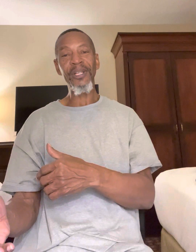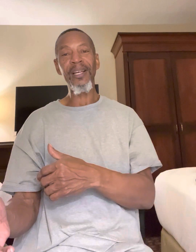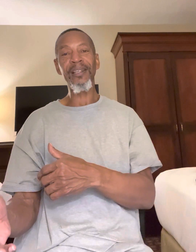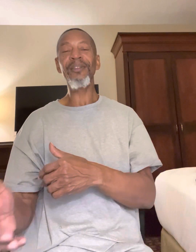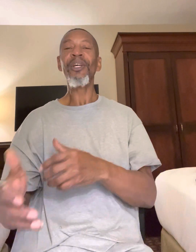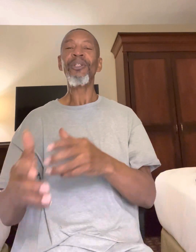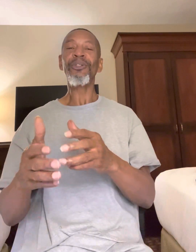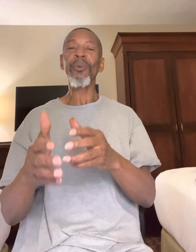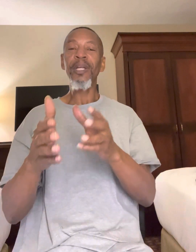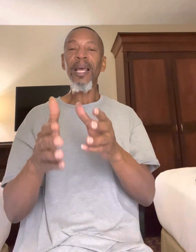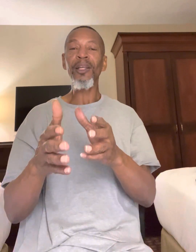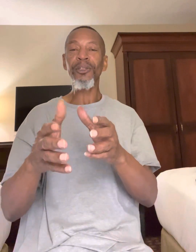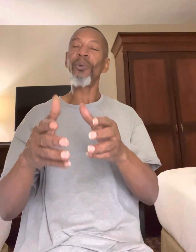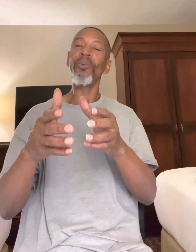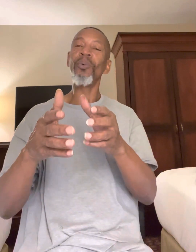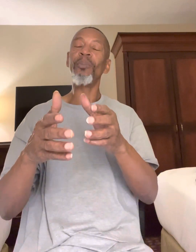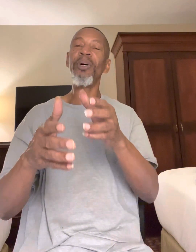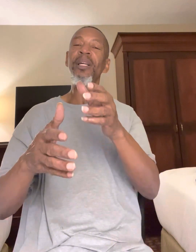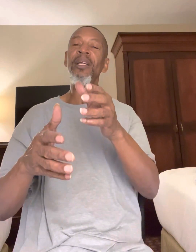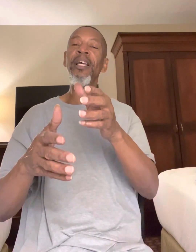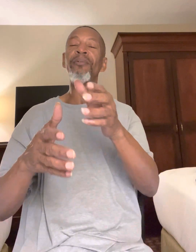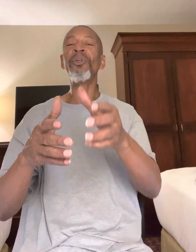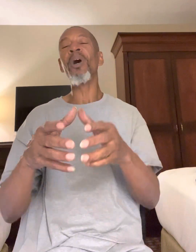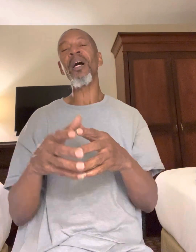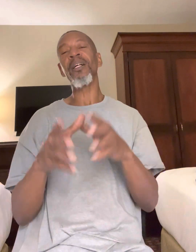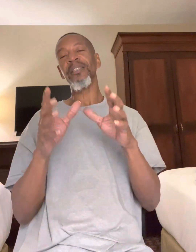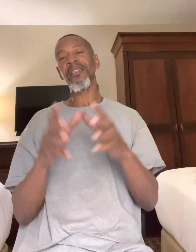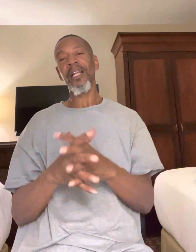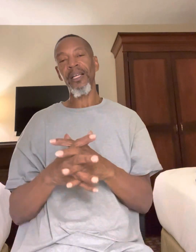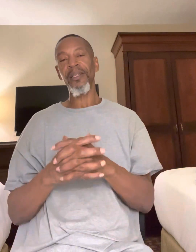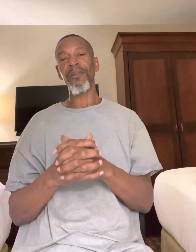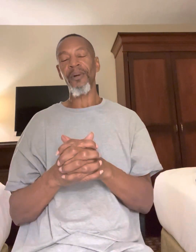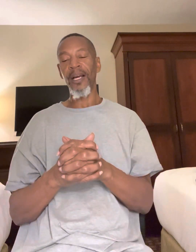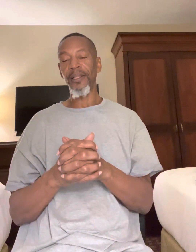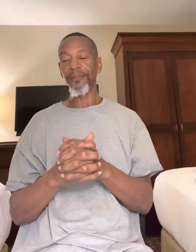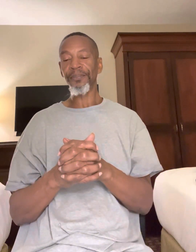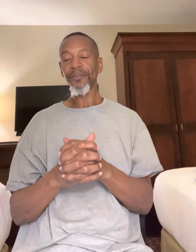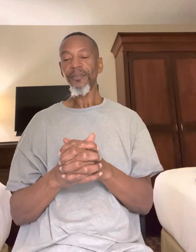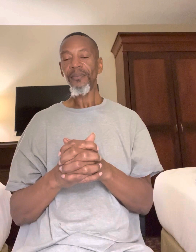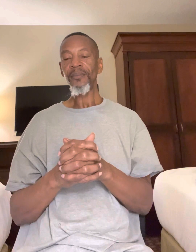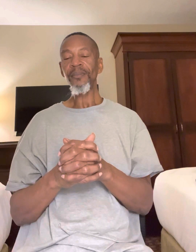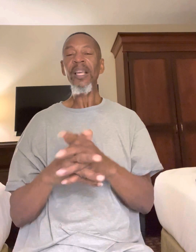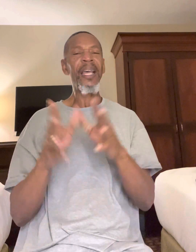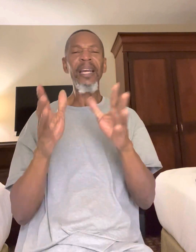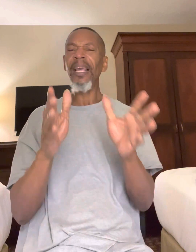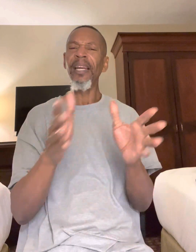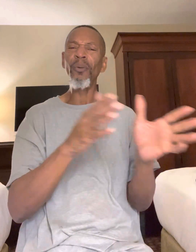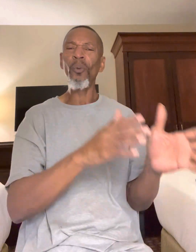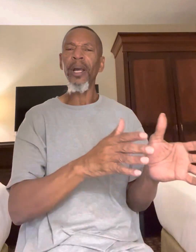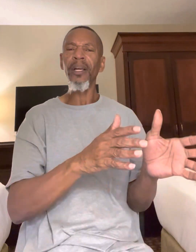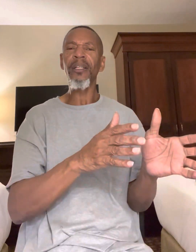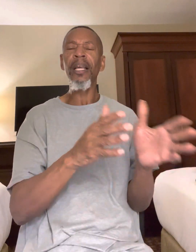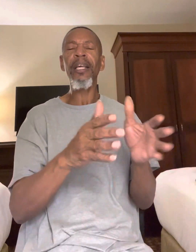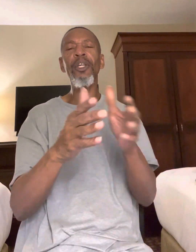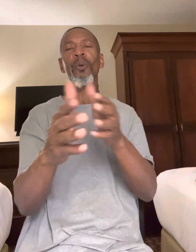saying? So that, so, but if you are a slave, right, and anywhere in your